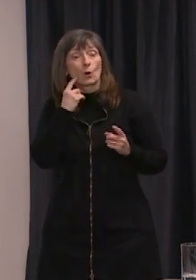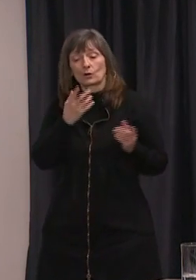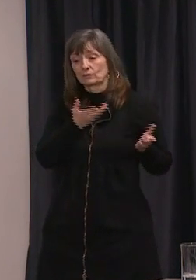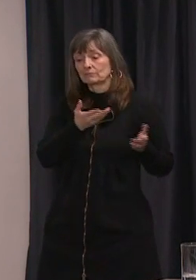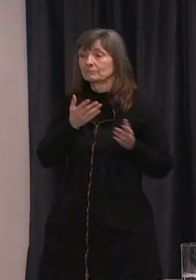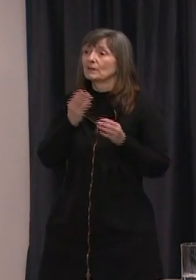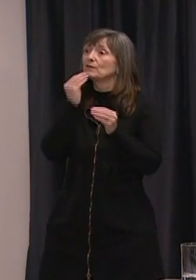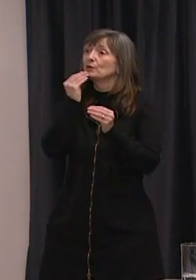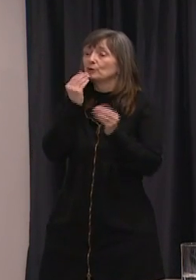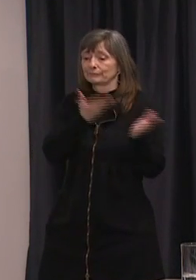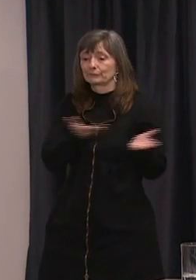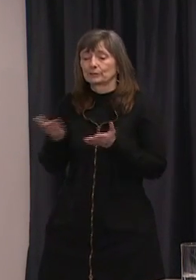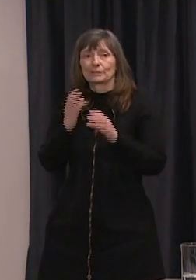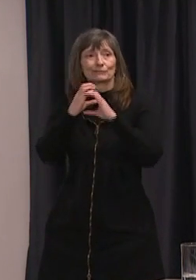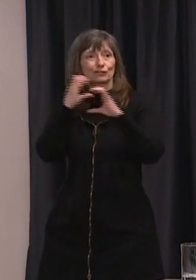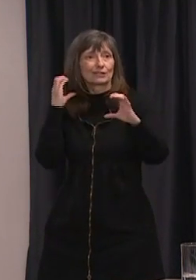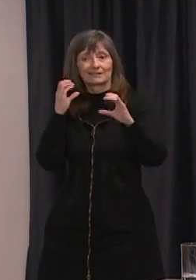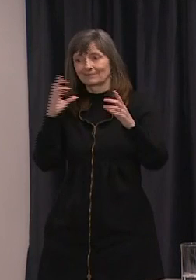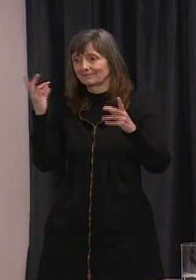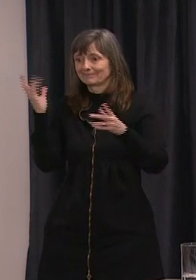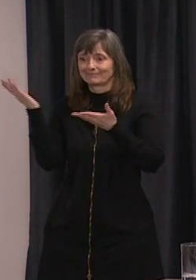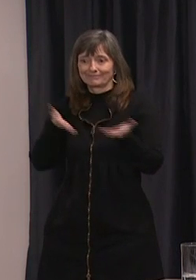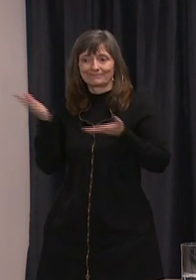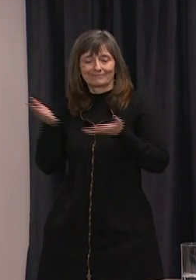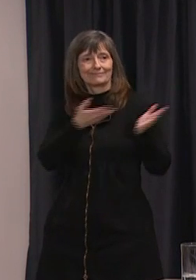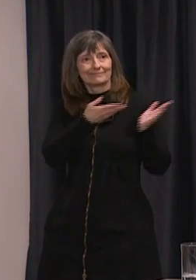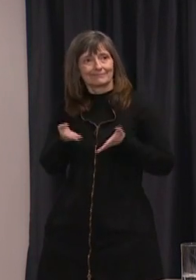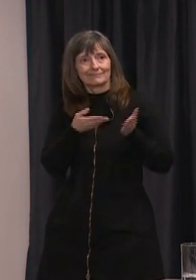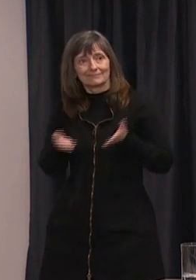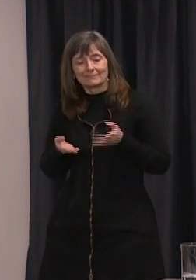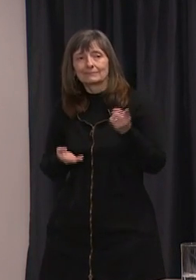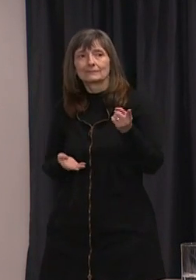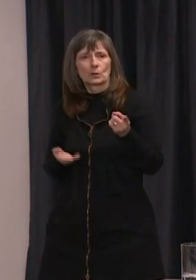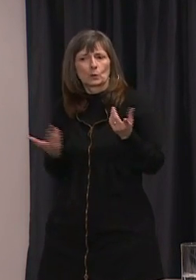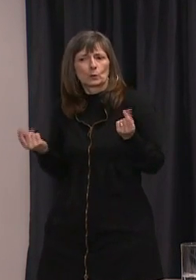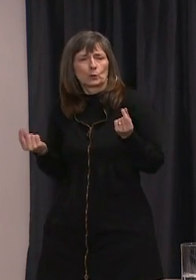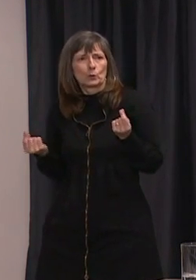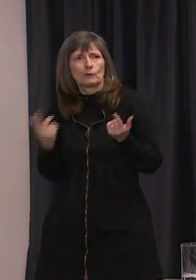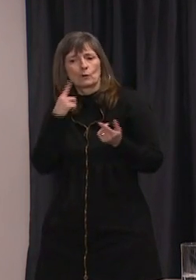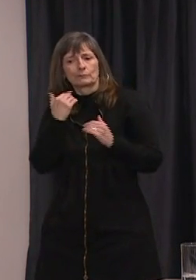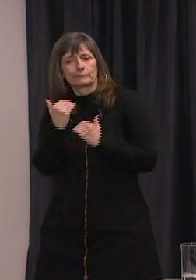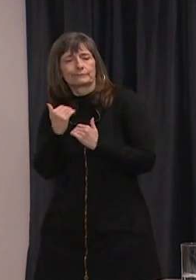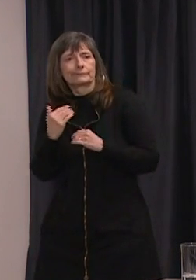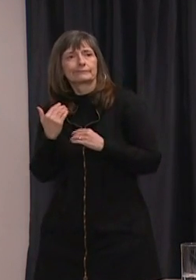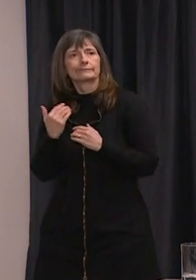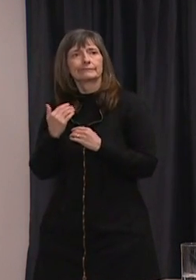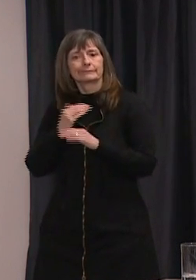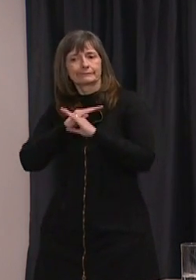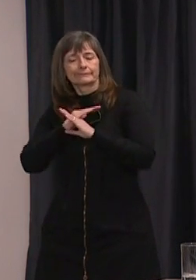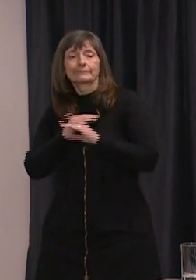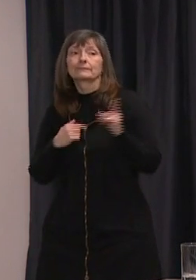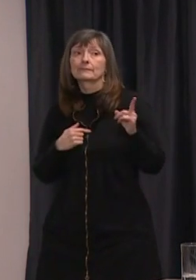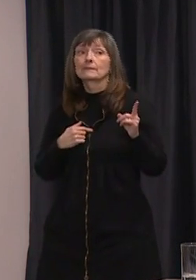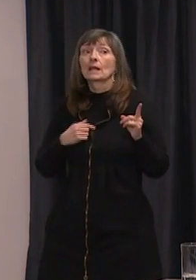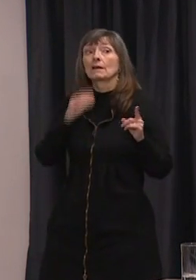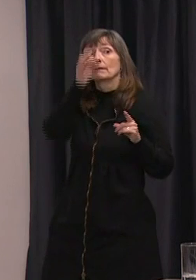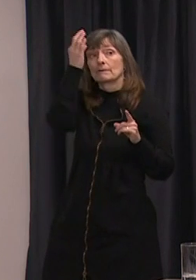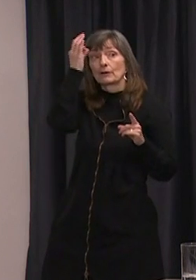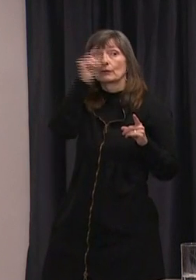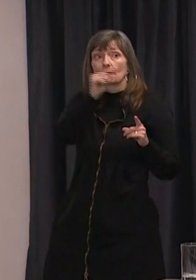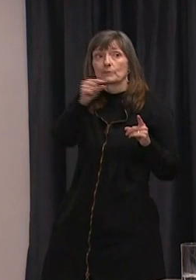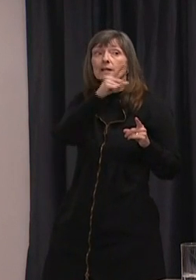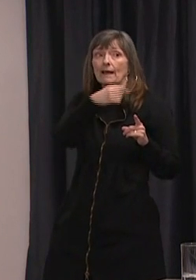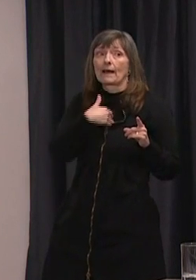province my understanding is the federal government have issued some specific guidelines to truck drivers crossing the border